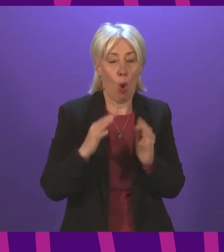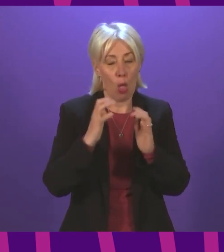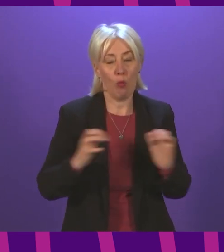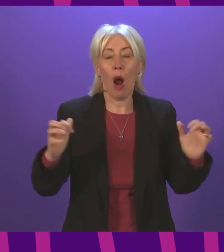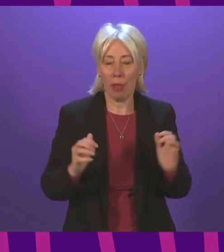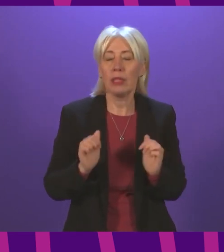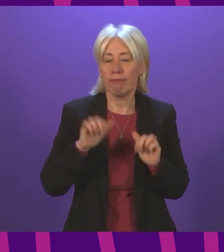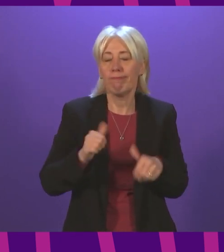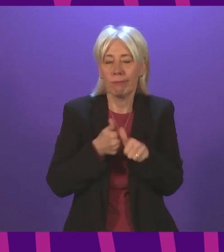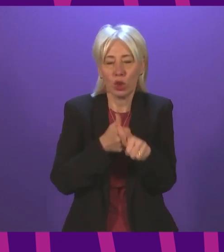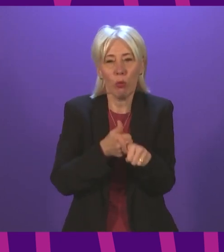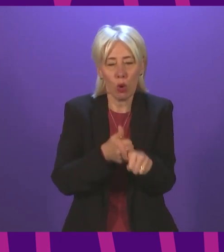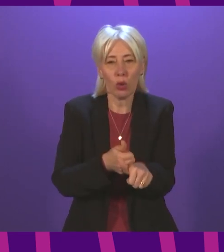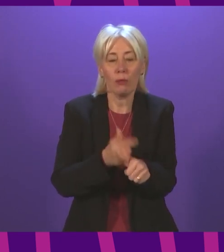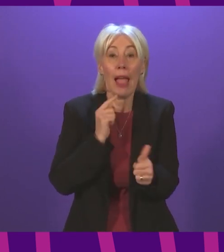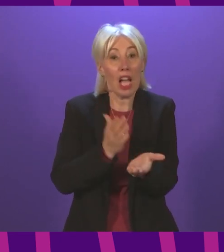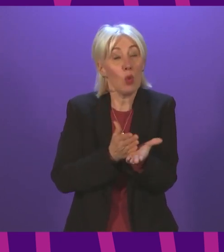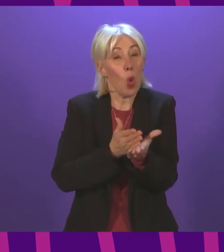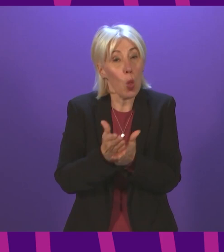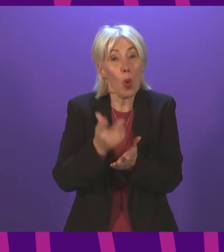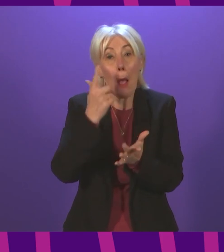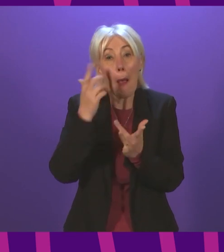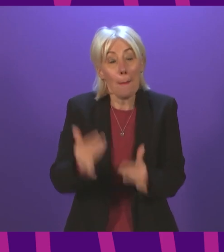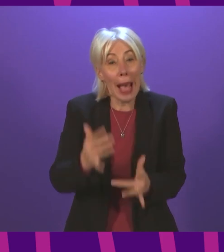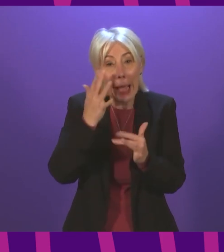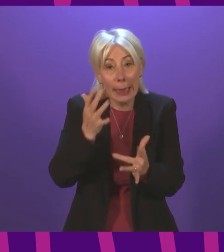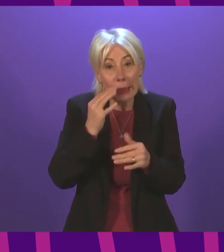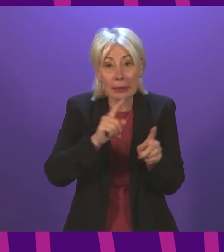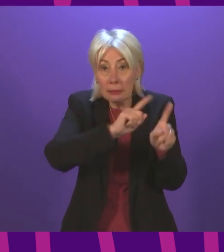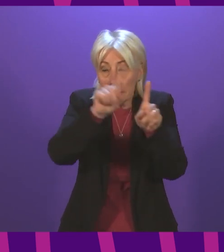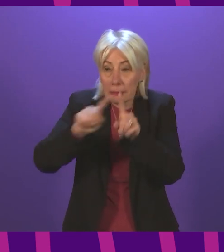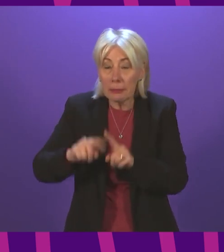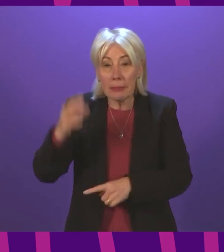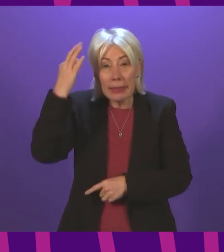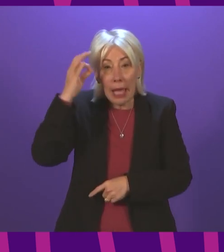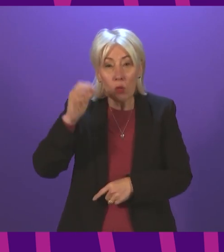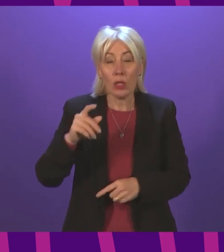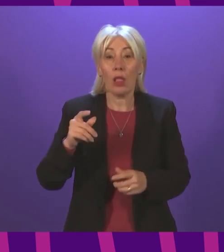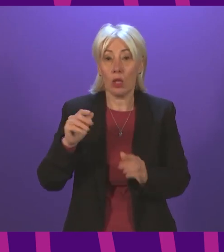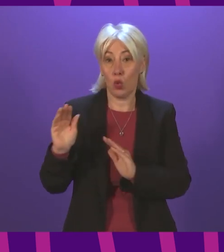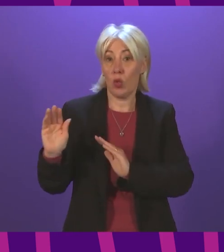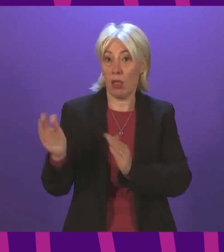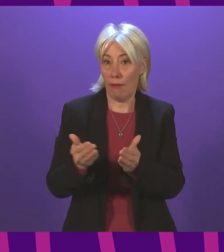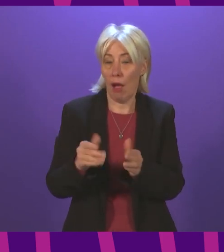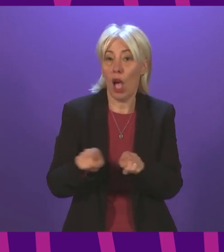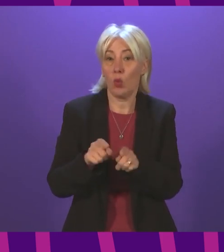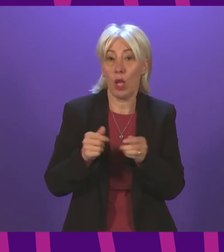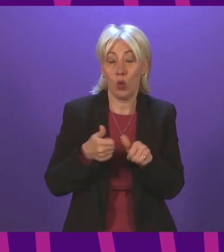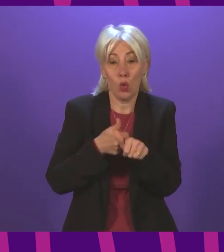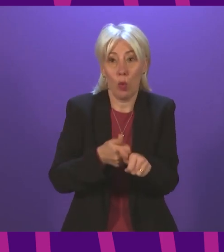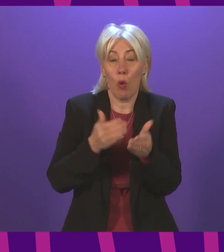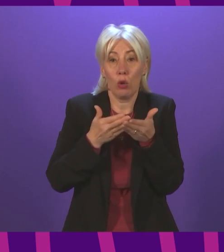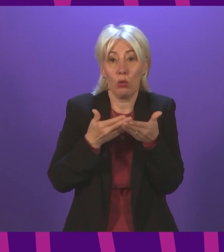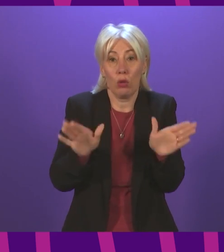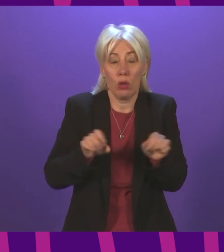Along the way, we are piloting, as I said in my initial answer, a number of local authorities to deliver on that commitment and to support the wider rollout.